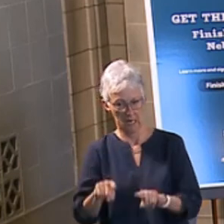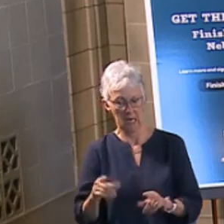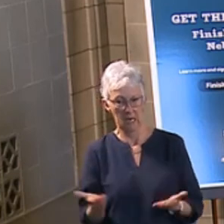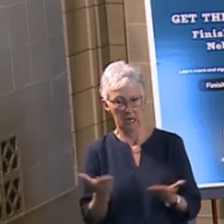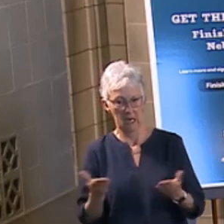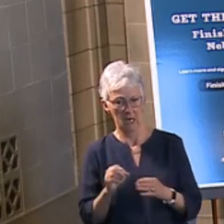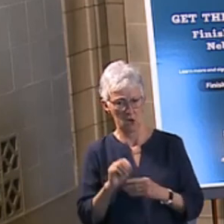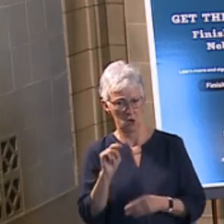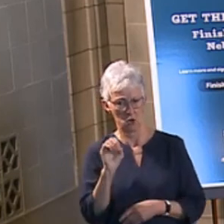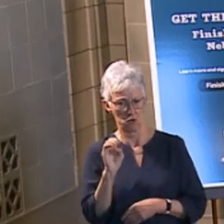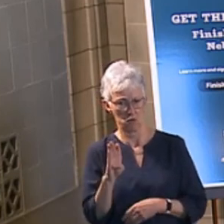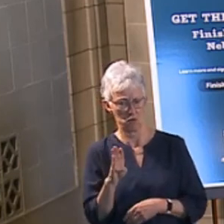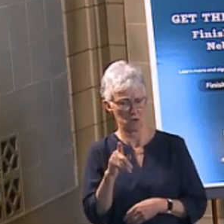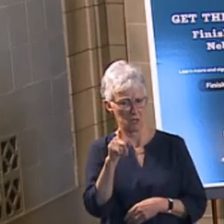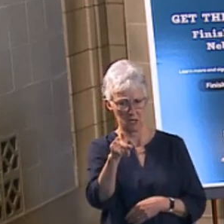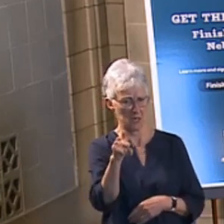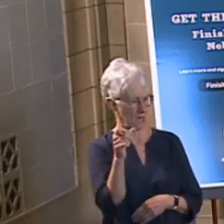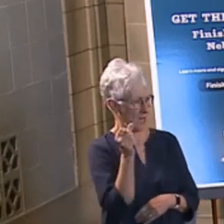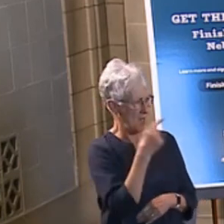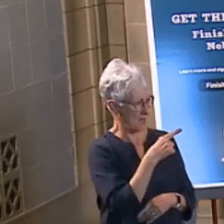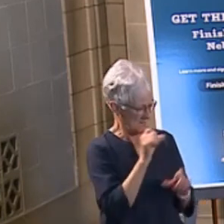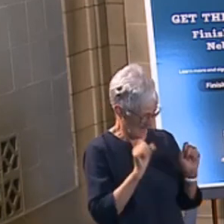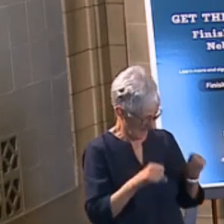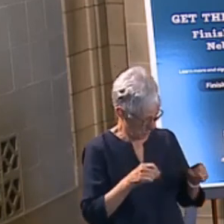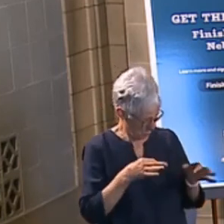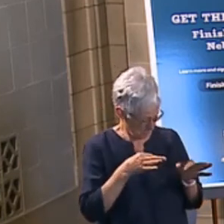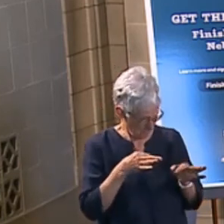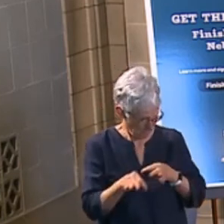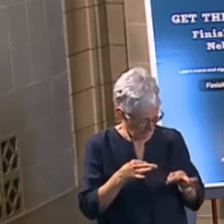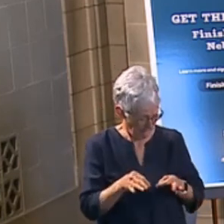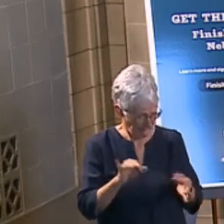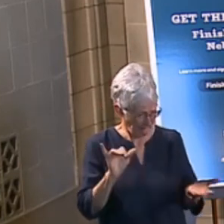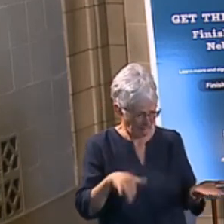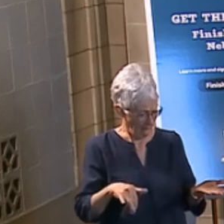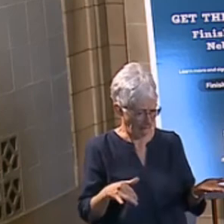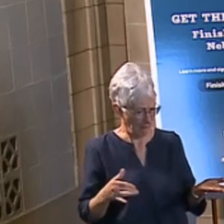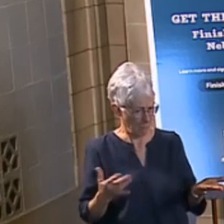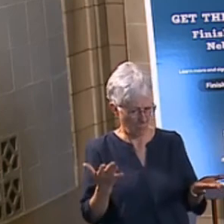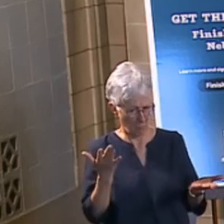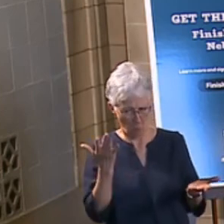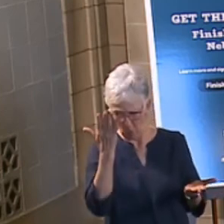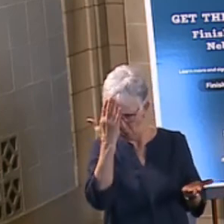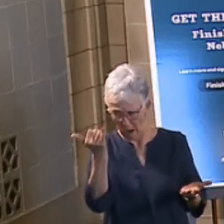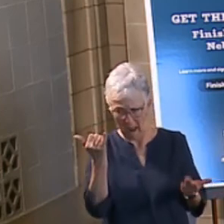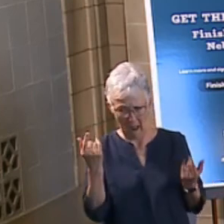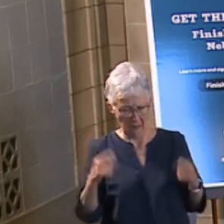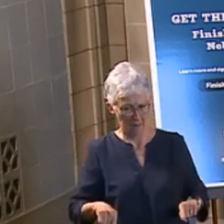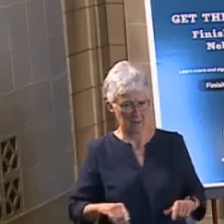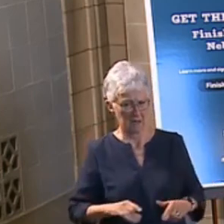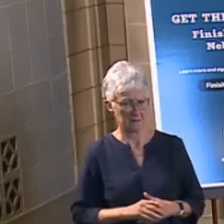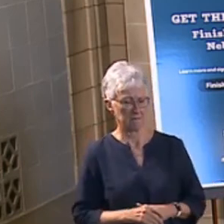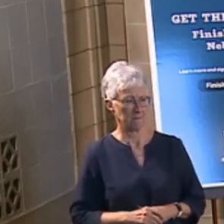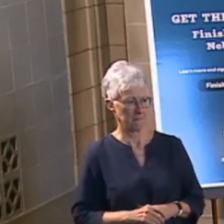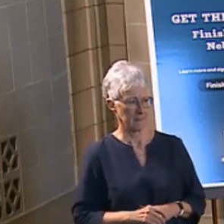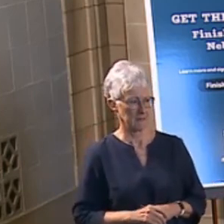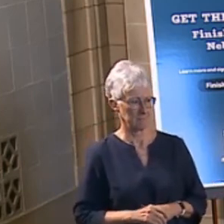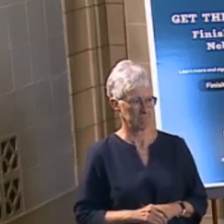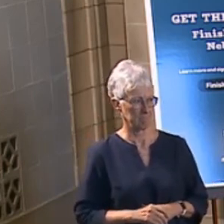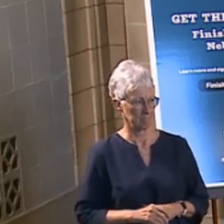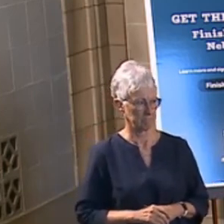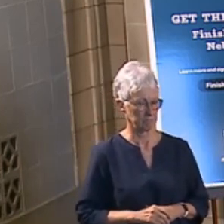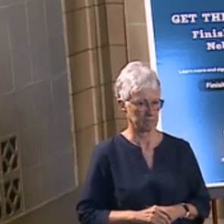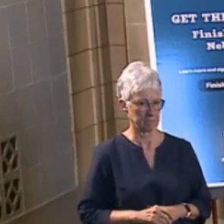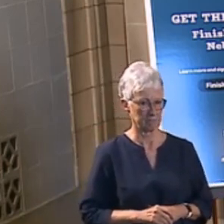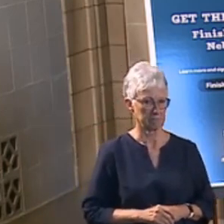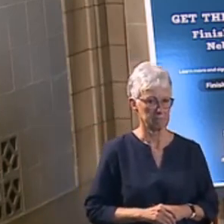Can you explain that? Okay. I'm just talking about what you just said. Can you explain that? Sure. Sure. So there's such